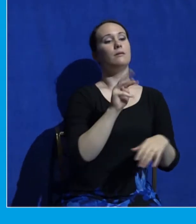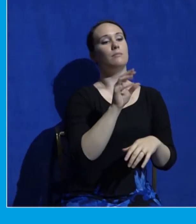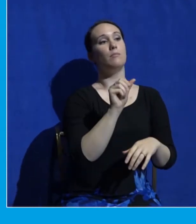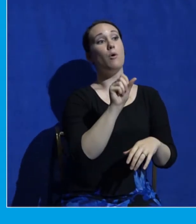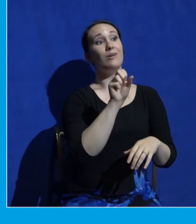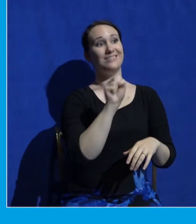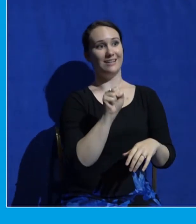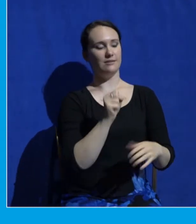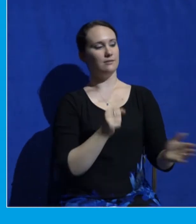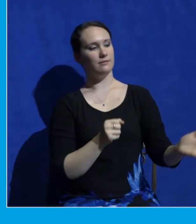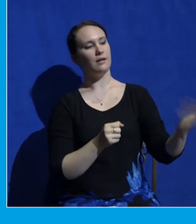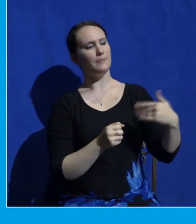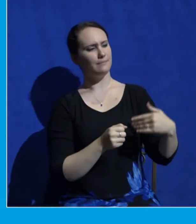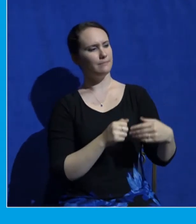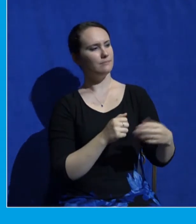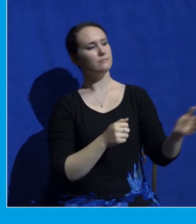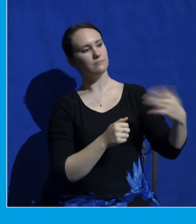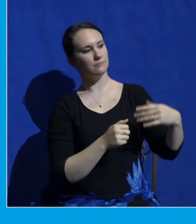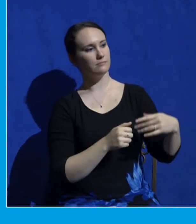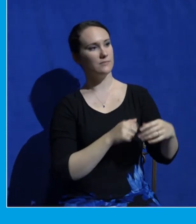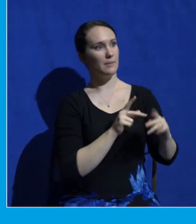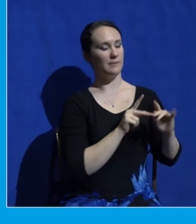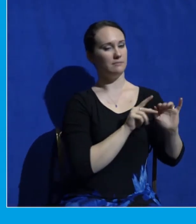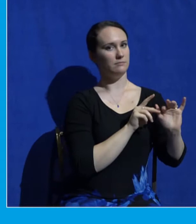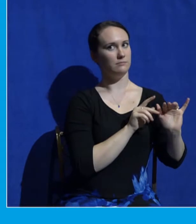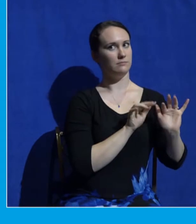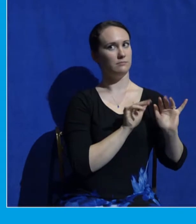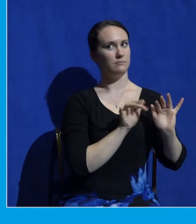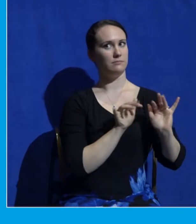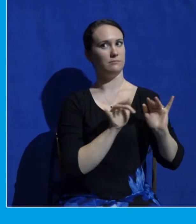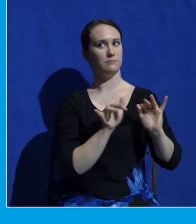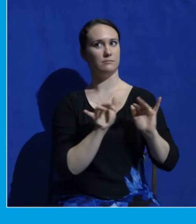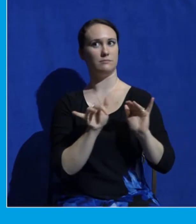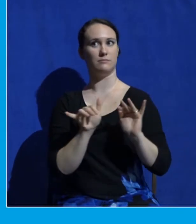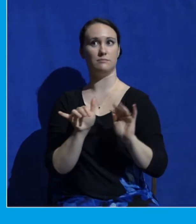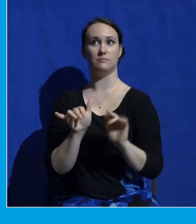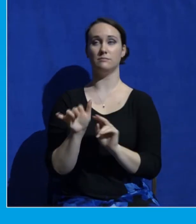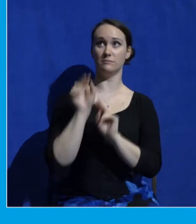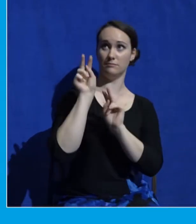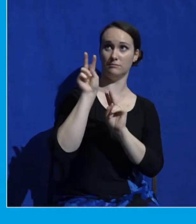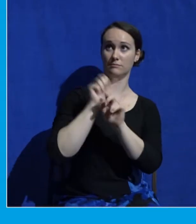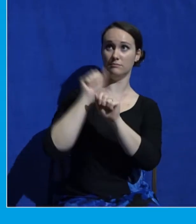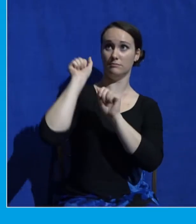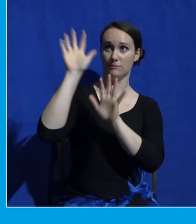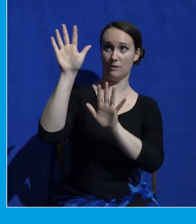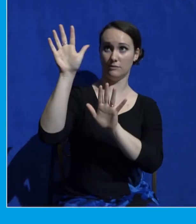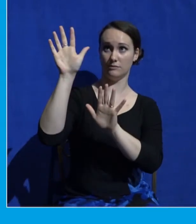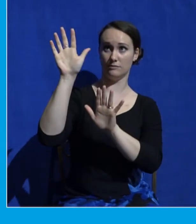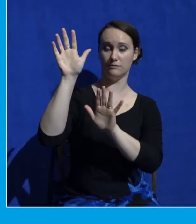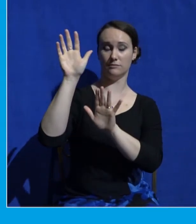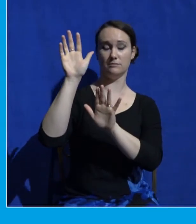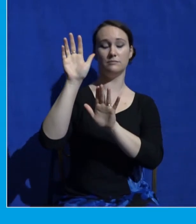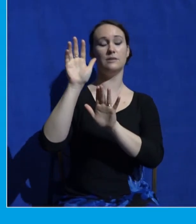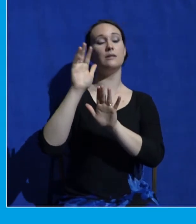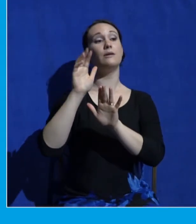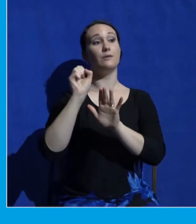the camp to meet God, and they took their stand at the foot of the mountain. Now, Mount Sinai. So we were seeing a mountain all over this. Mount